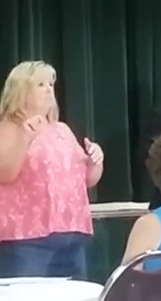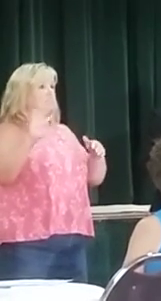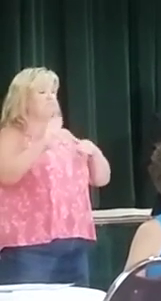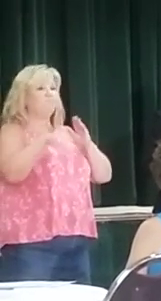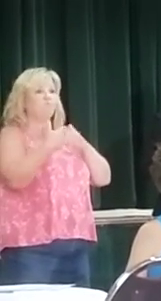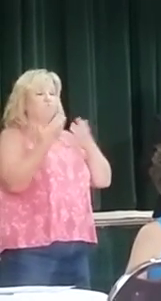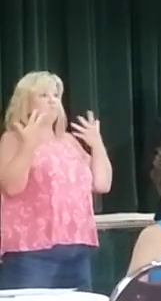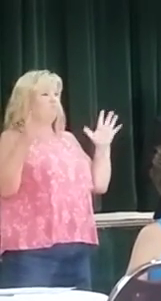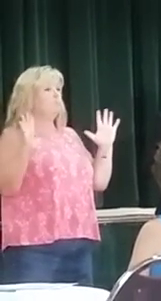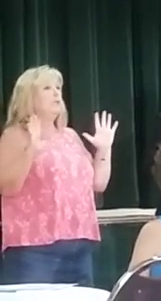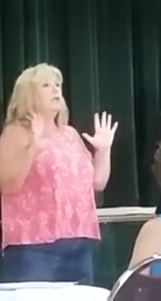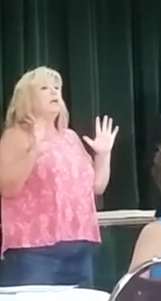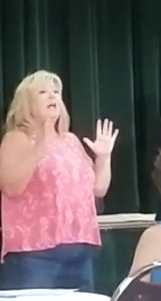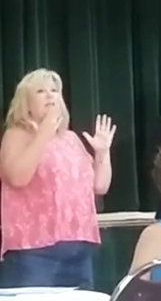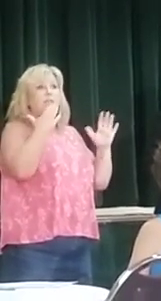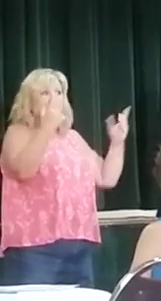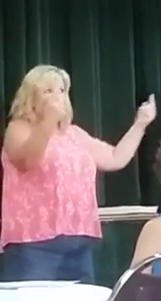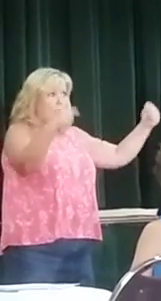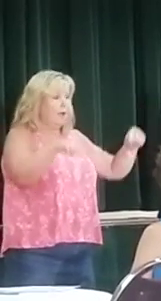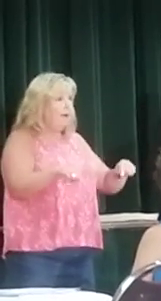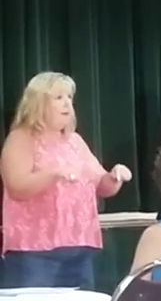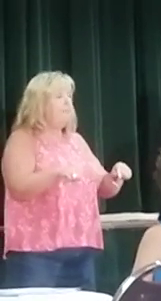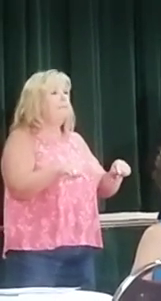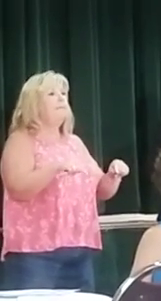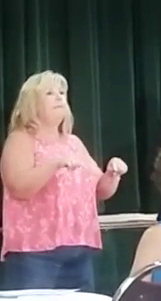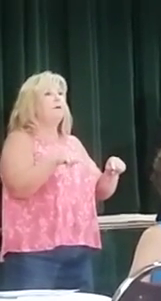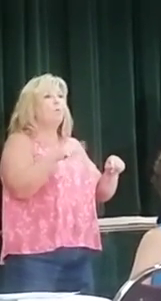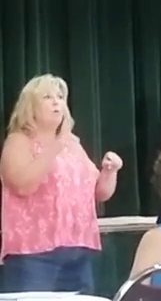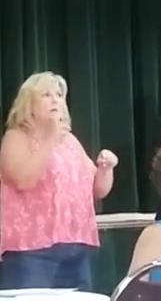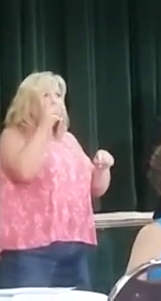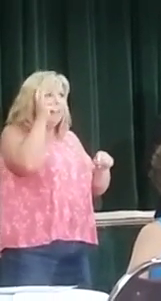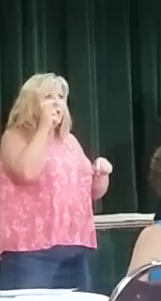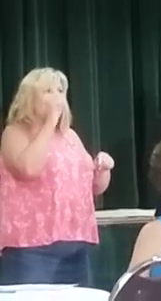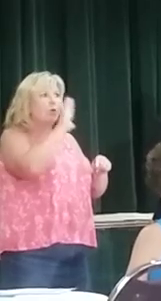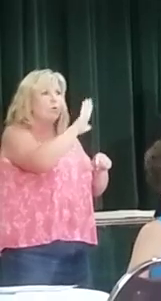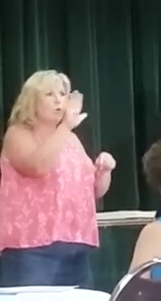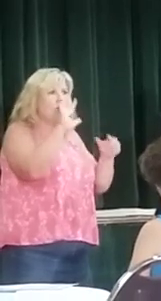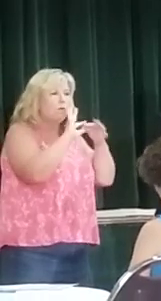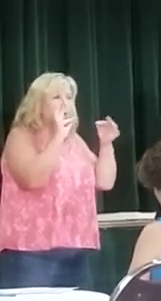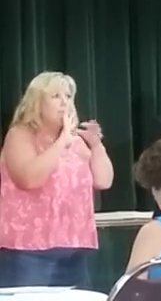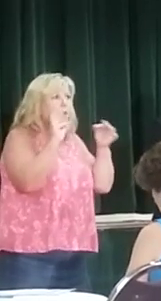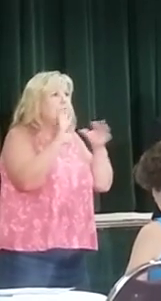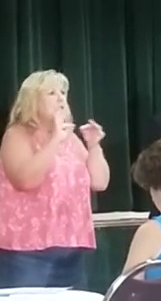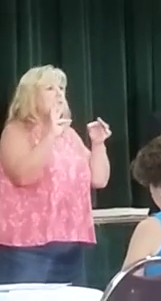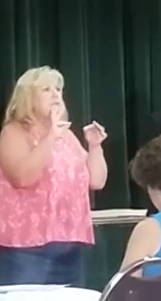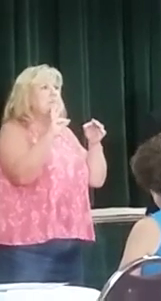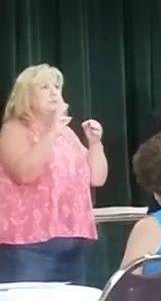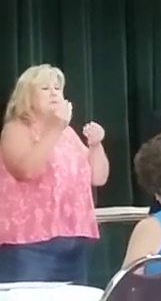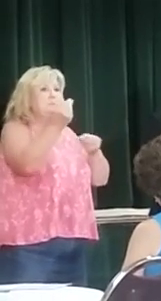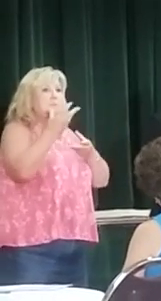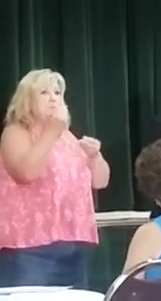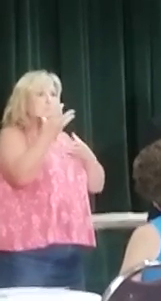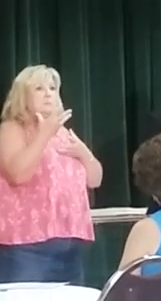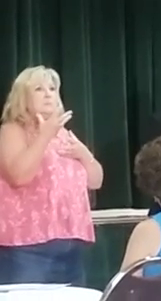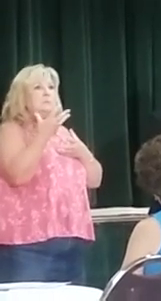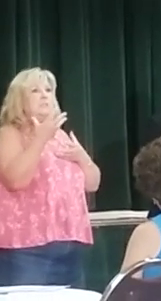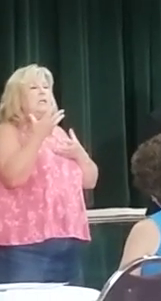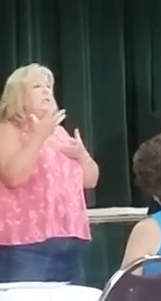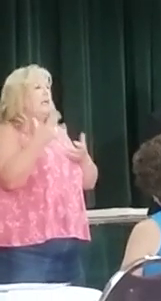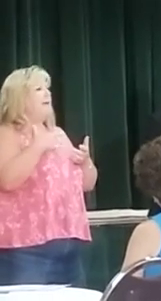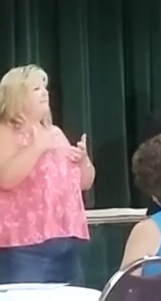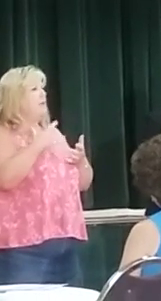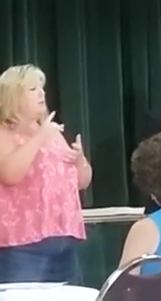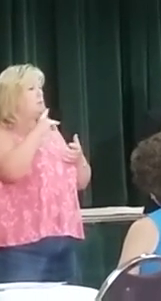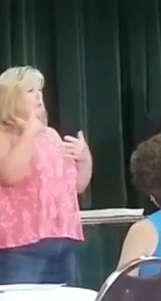again for coming. We're really looking forward to hearing from you, and we are confident there's going to be some really fruitful